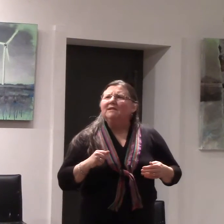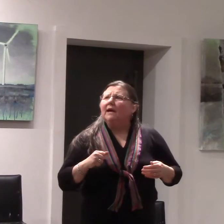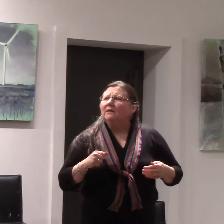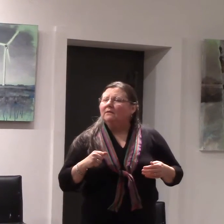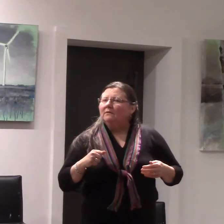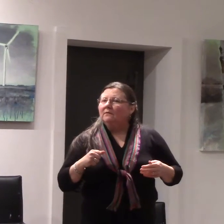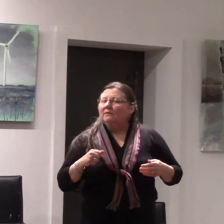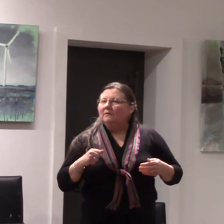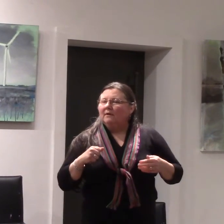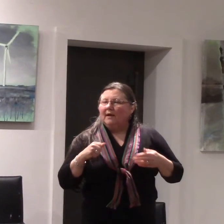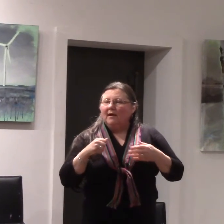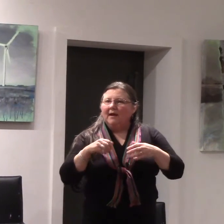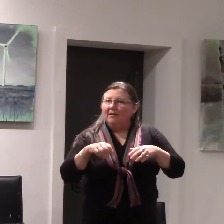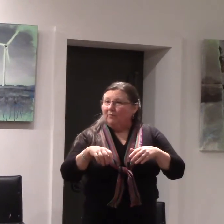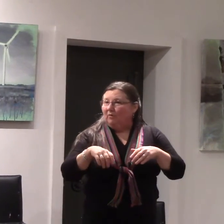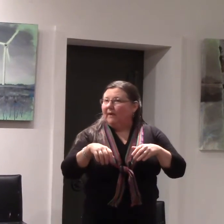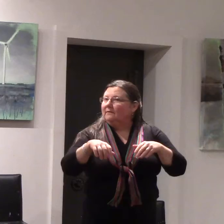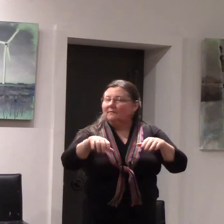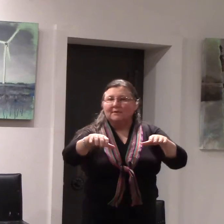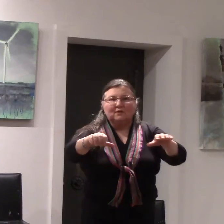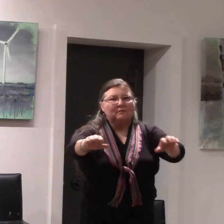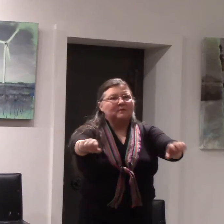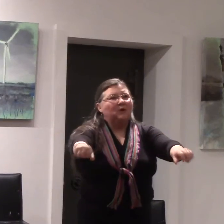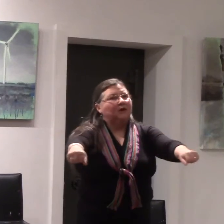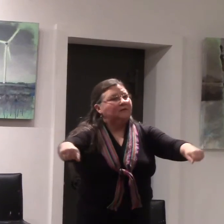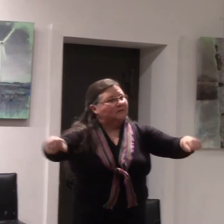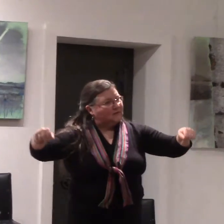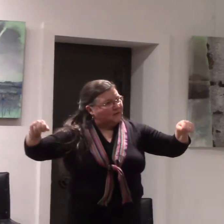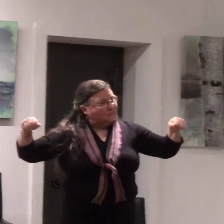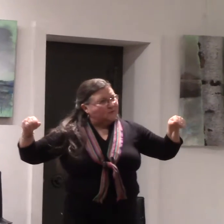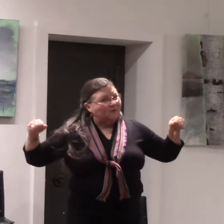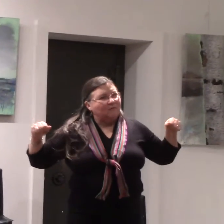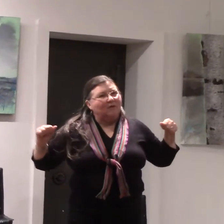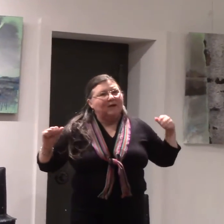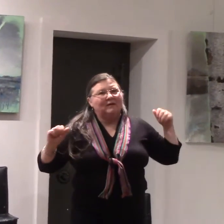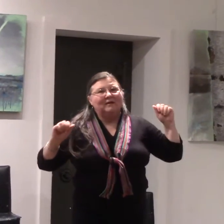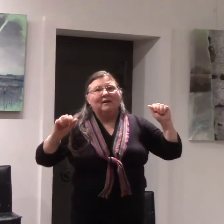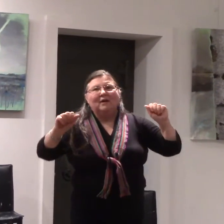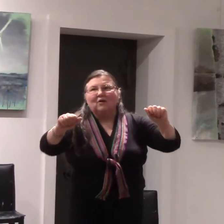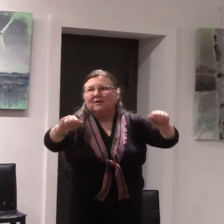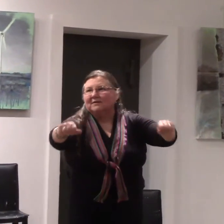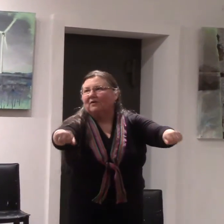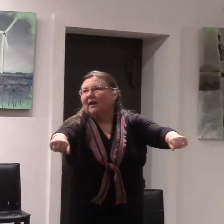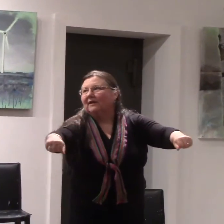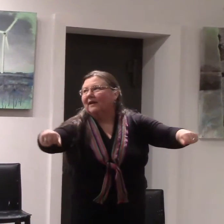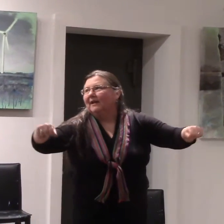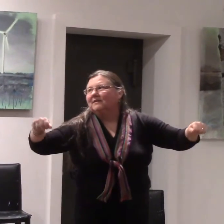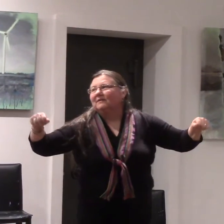dead and the boatman does not respond just keeps on going across the great edges